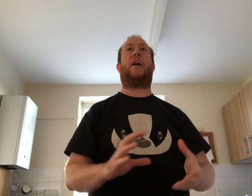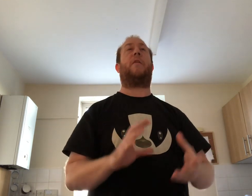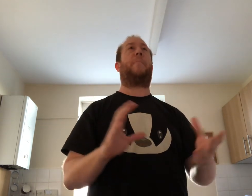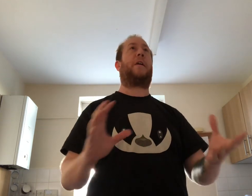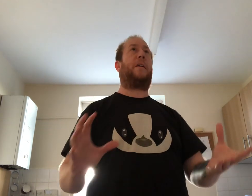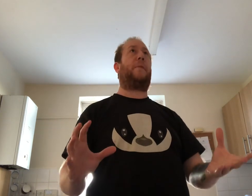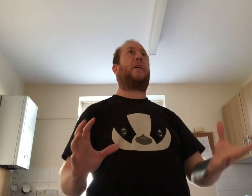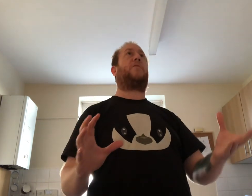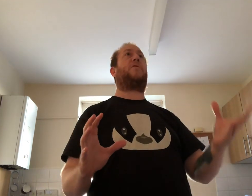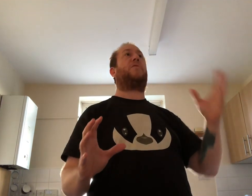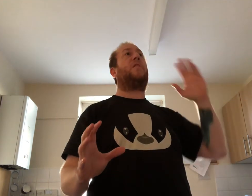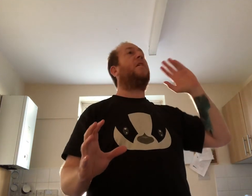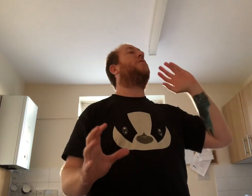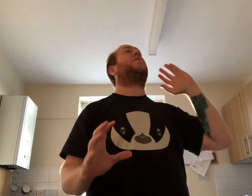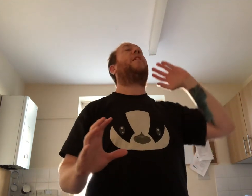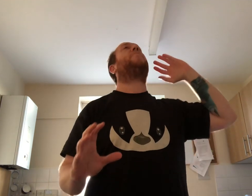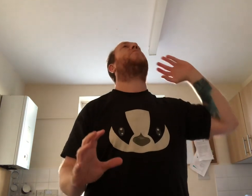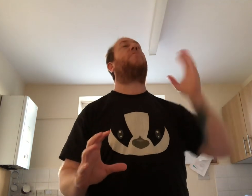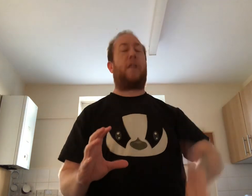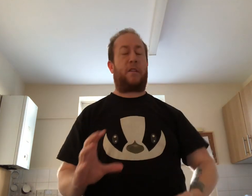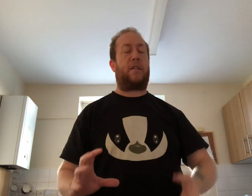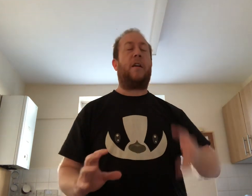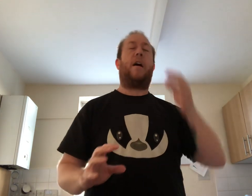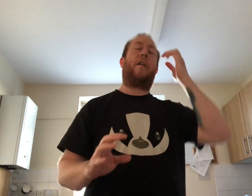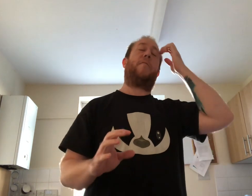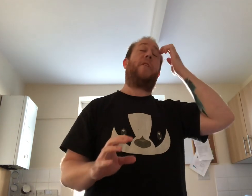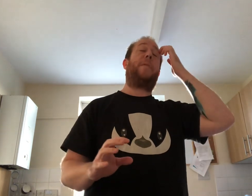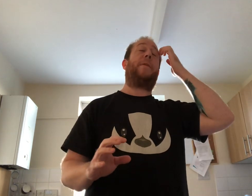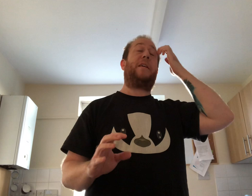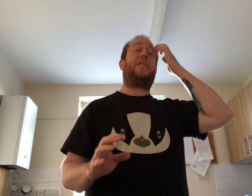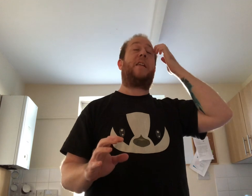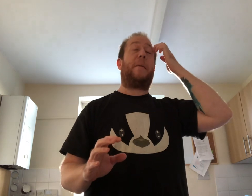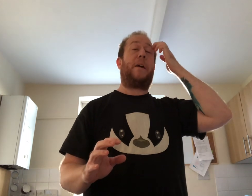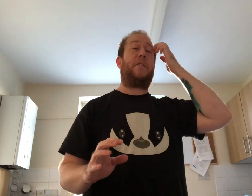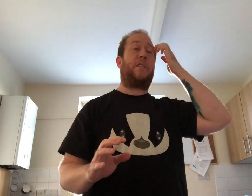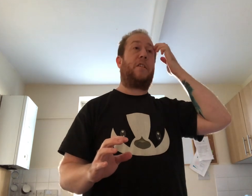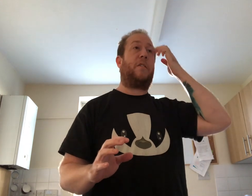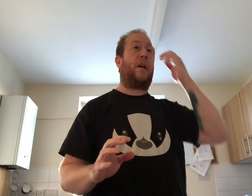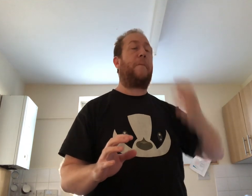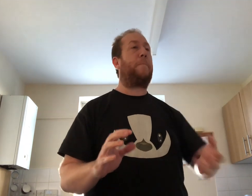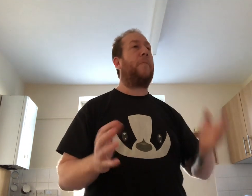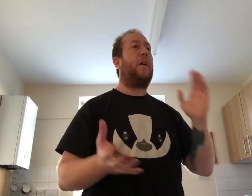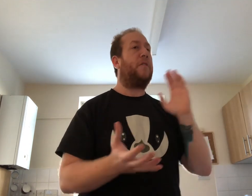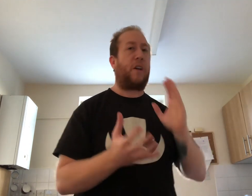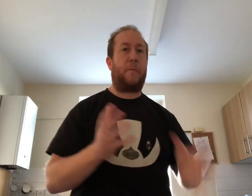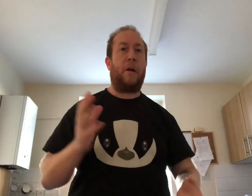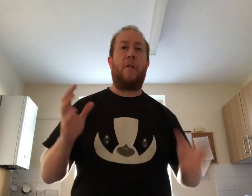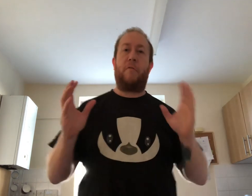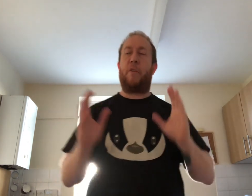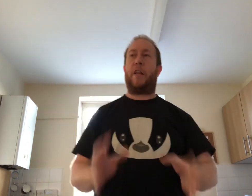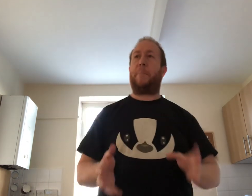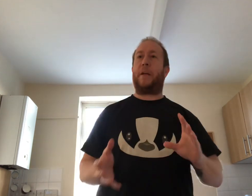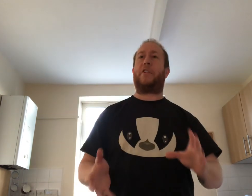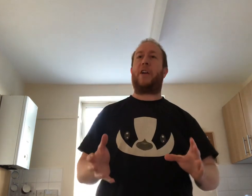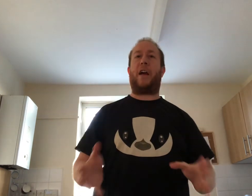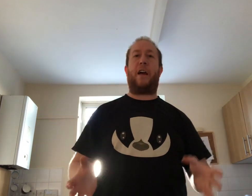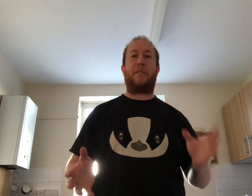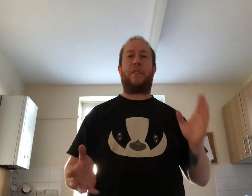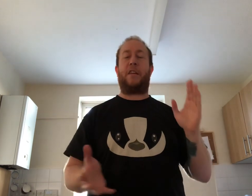that or making him anxious so that was great and I'm really pleased that they managed to do that so really big shout out to